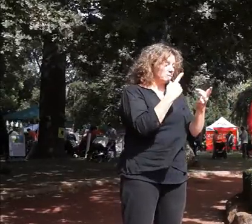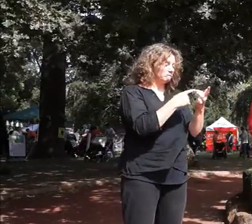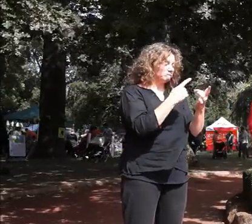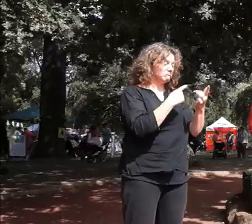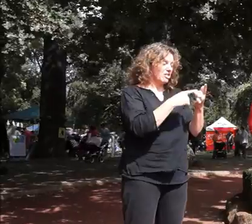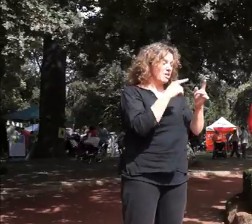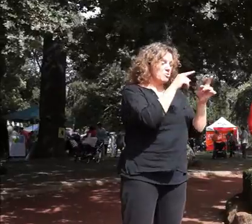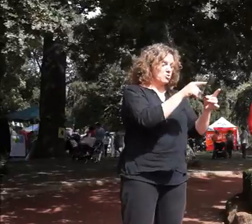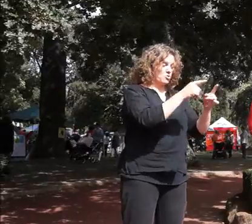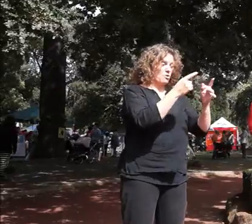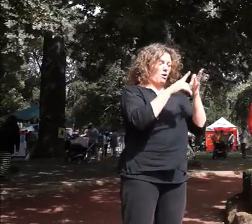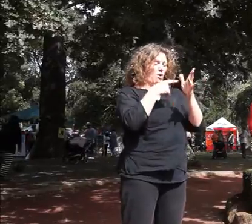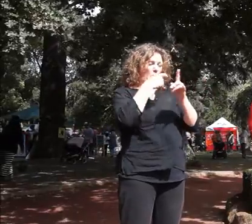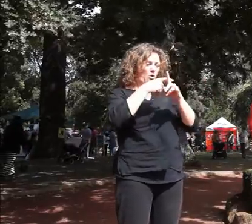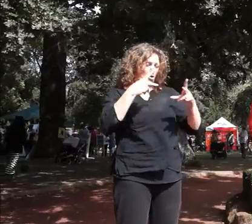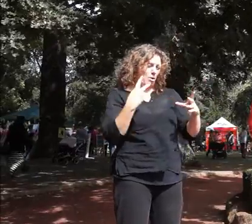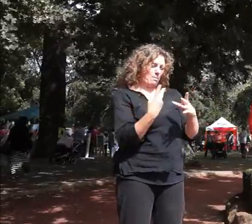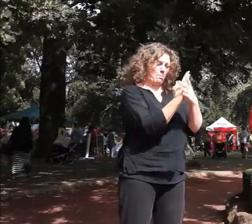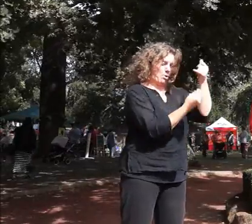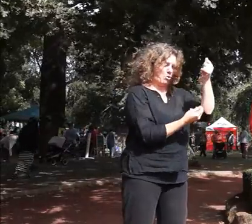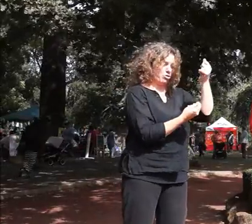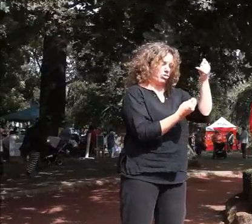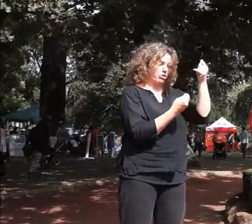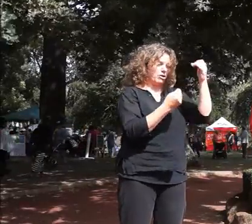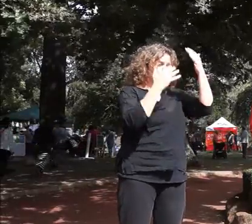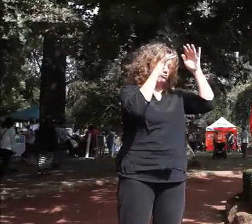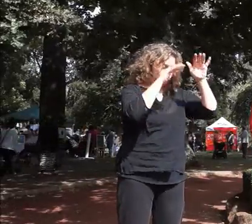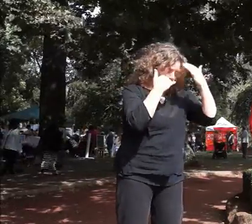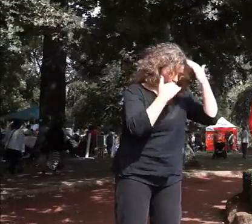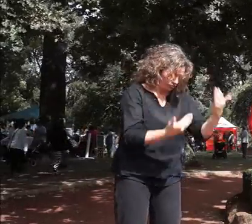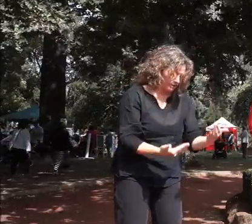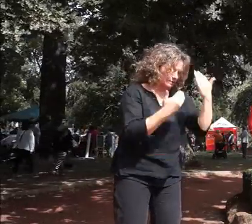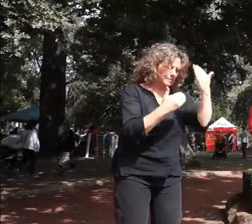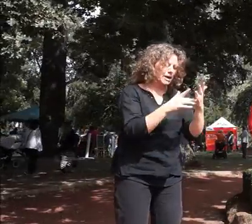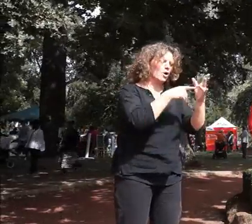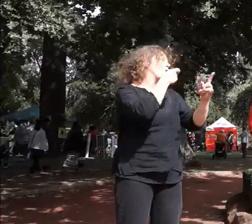sacred to your father's use, and you your father's half earthly son.